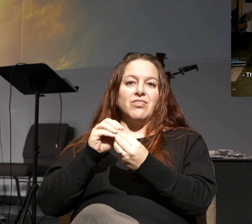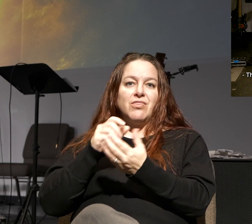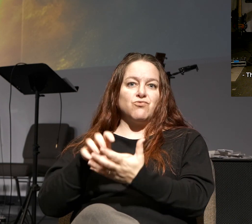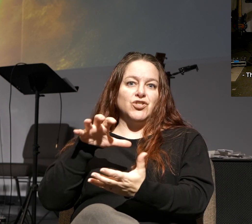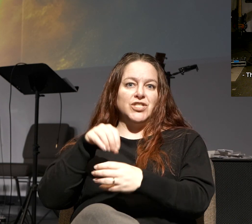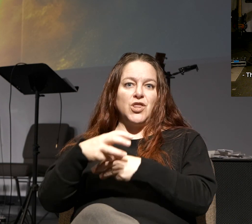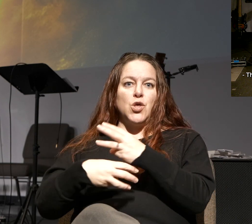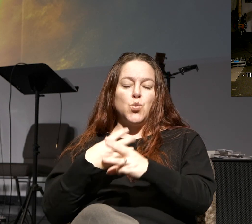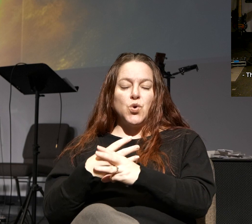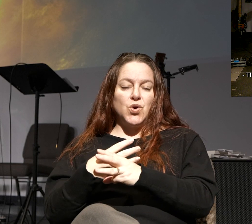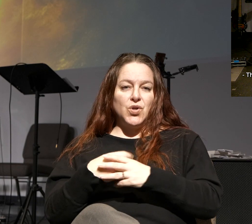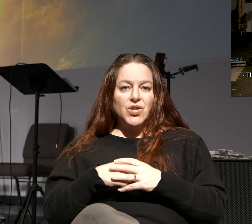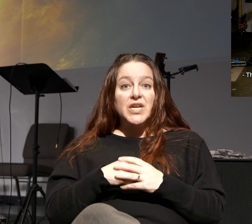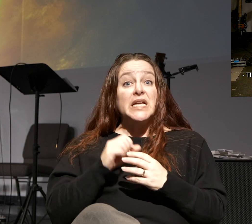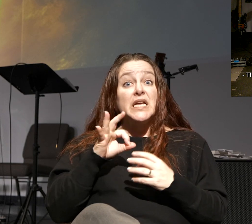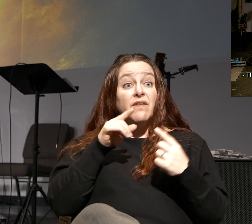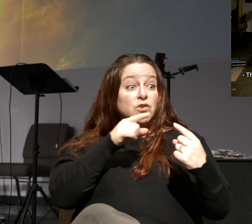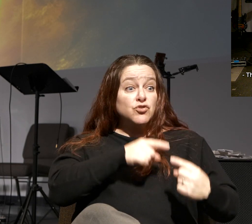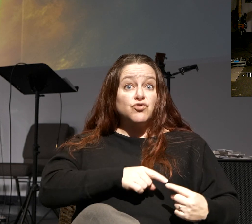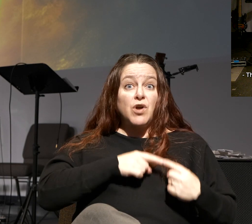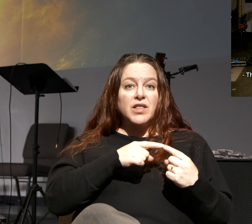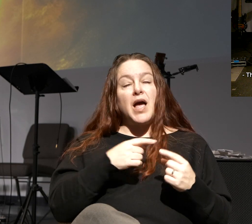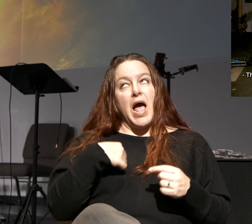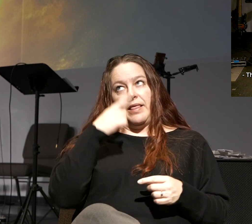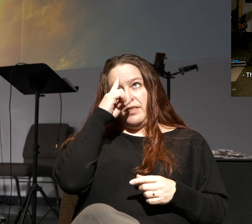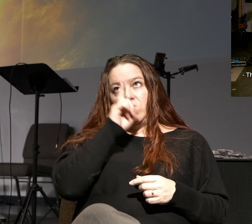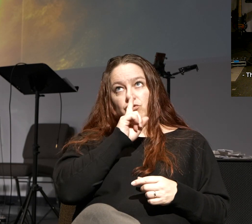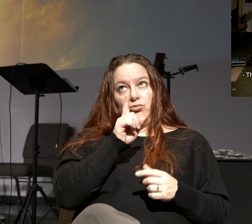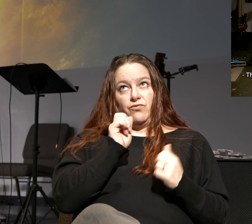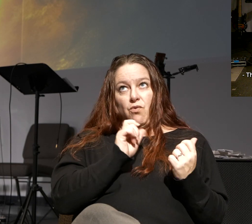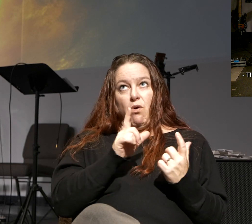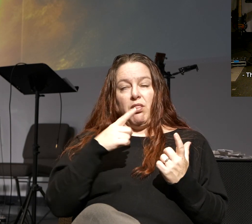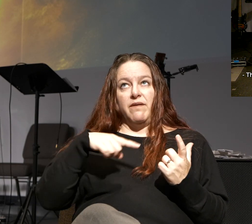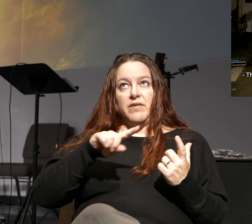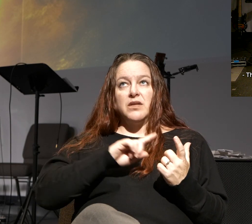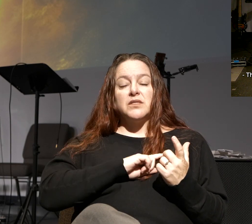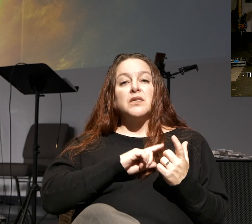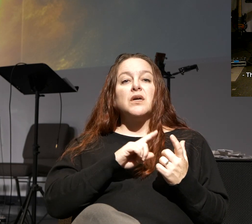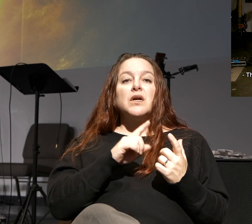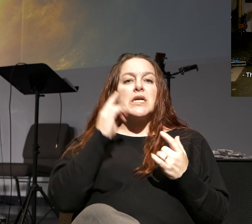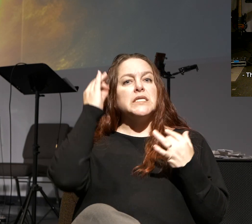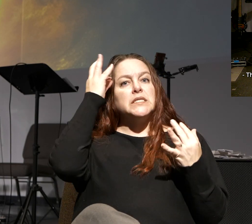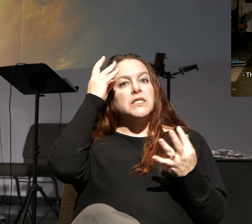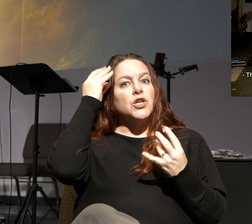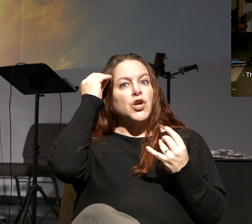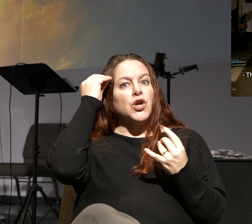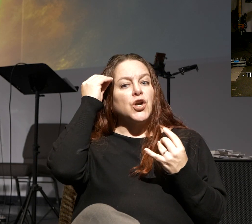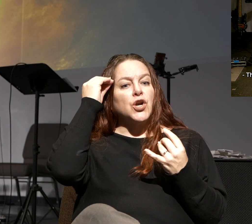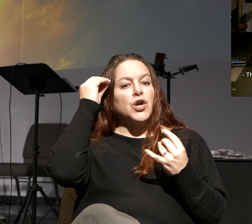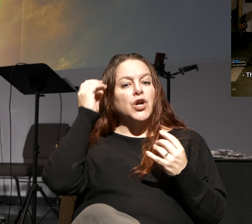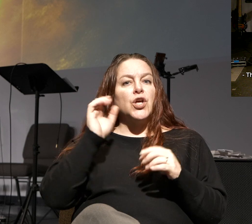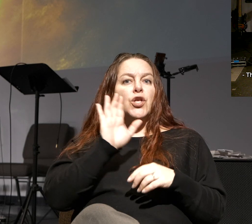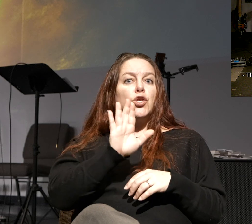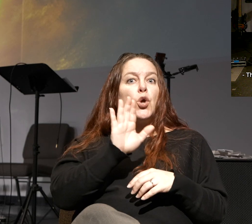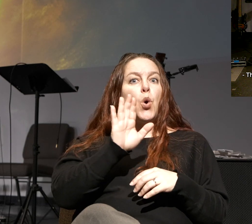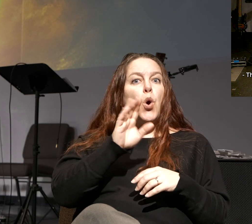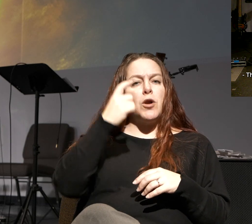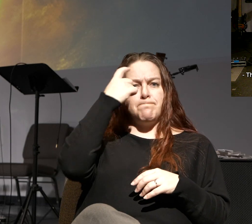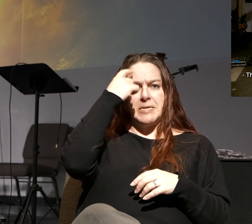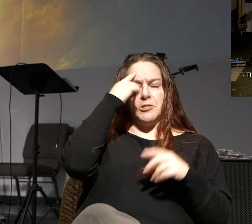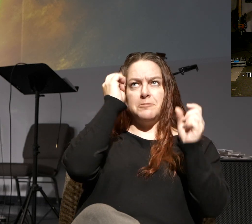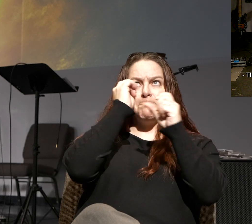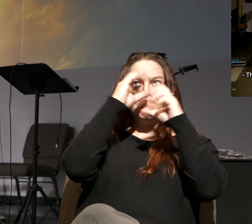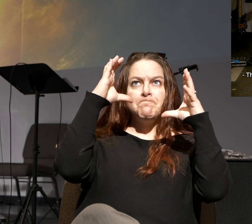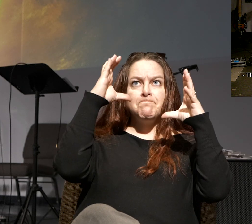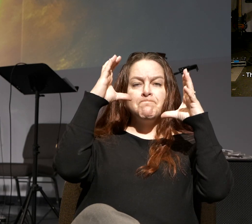And if you're struggling, consider, and I think this is true of all of us to a greater or lesser degree, consider the possibility that your mental idea of Jesus